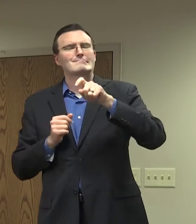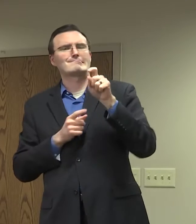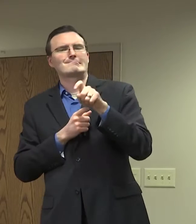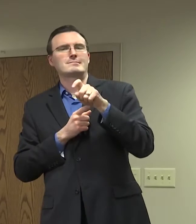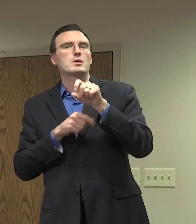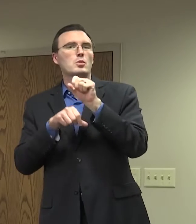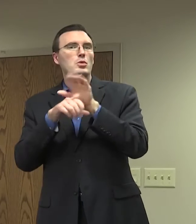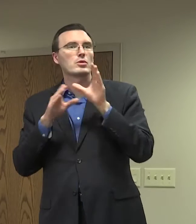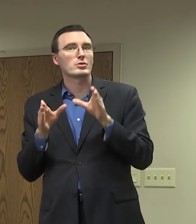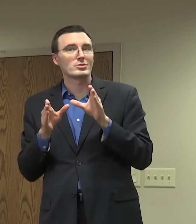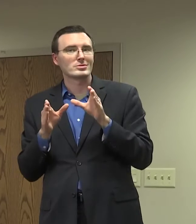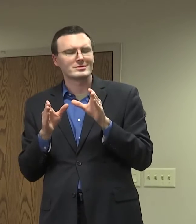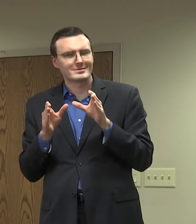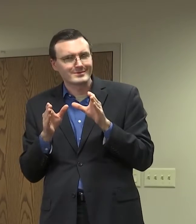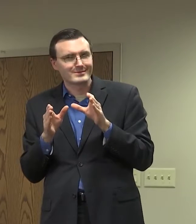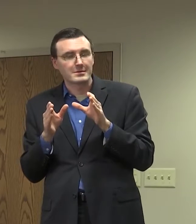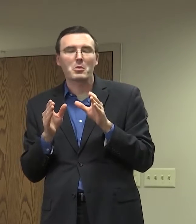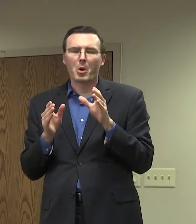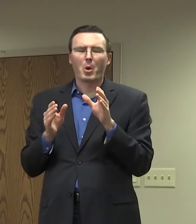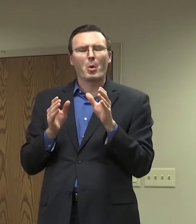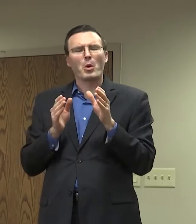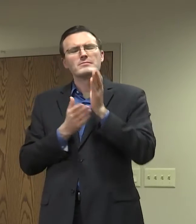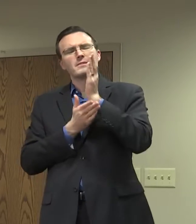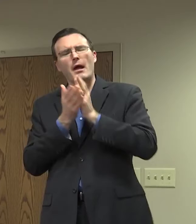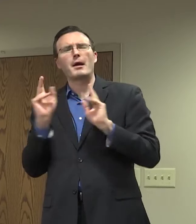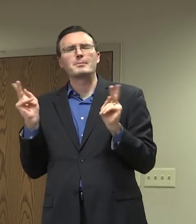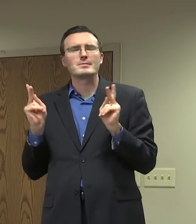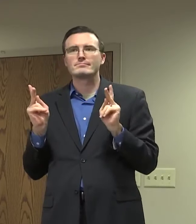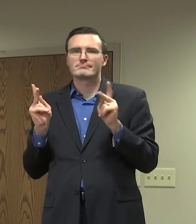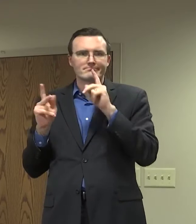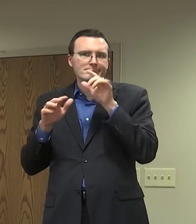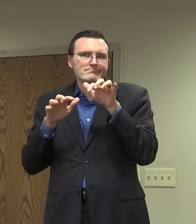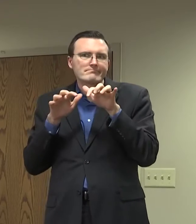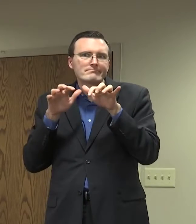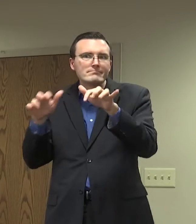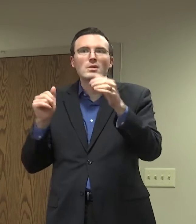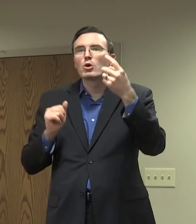represents approximately two-thirds of our population in Winnebago County.